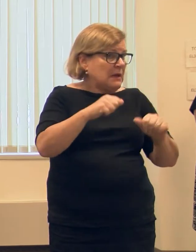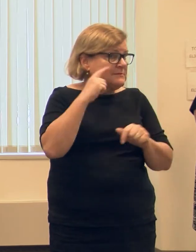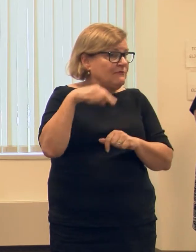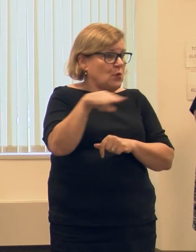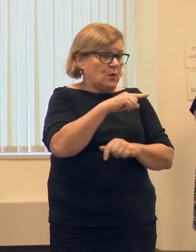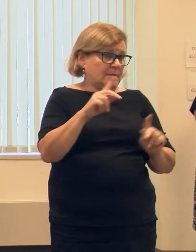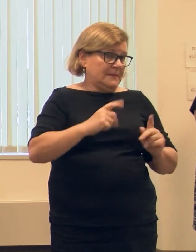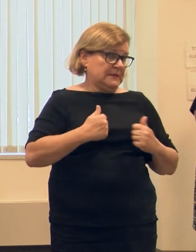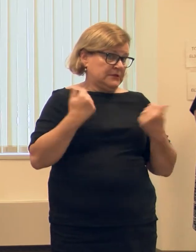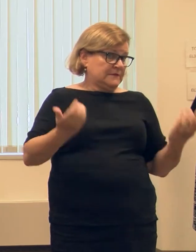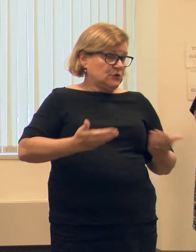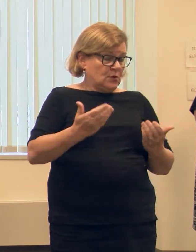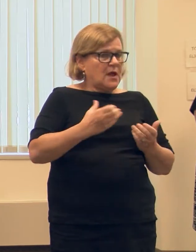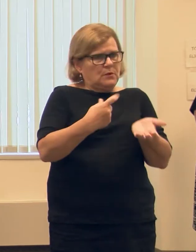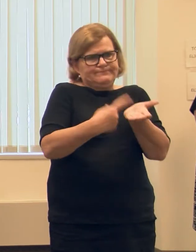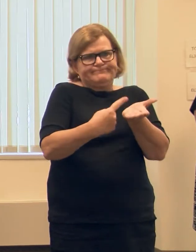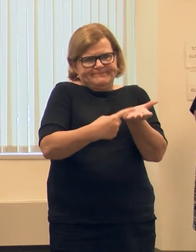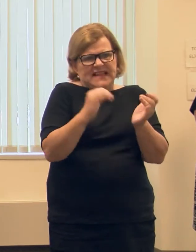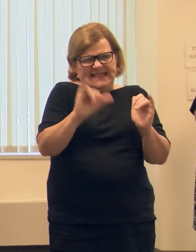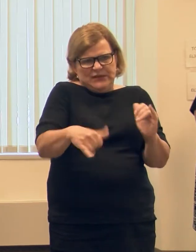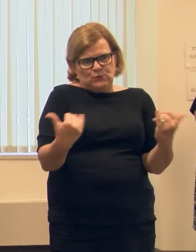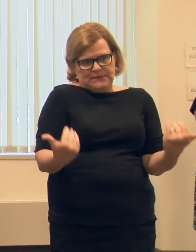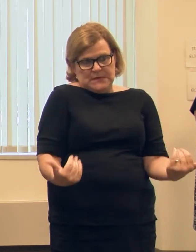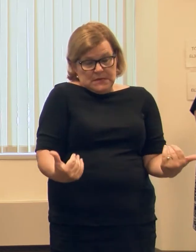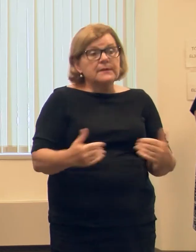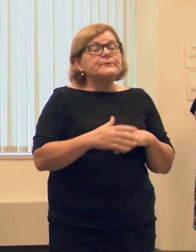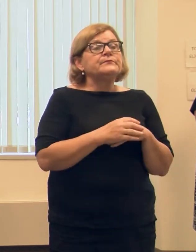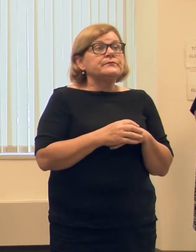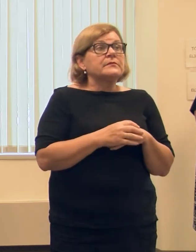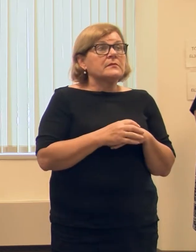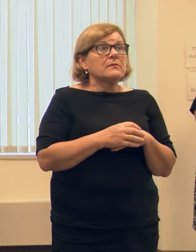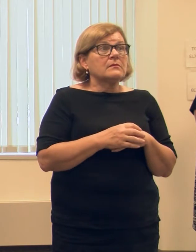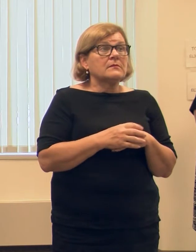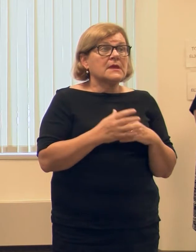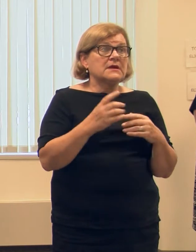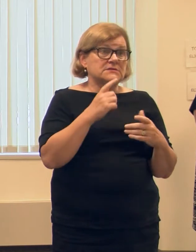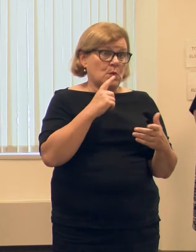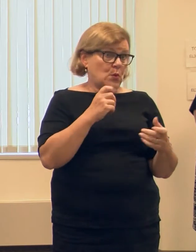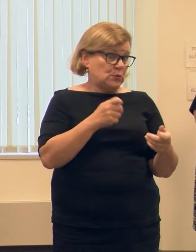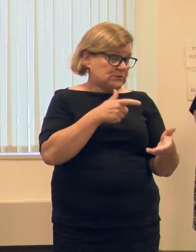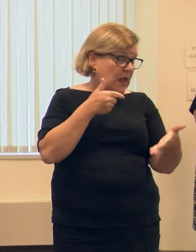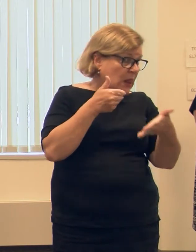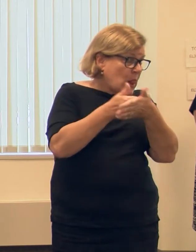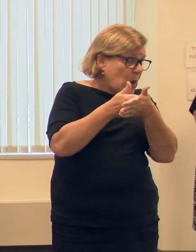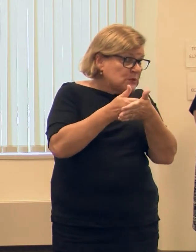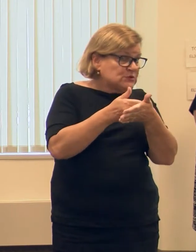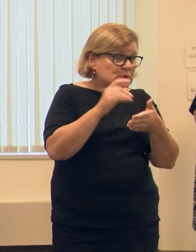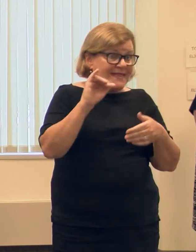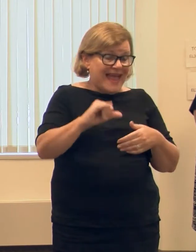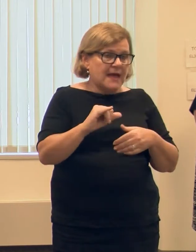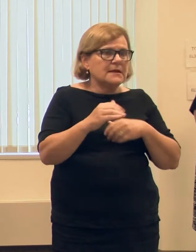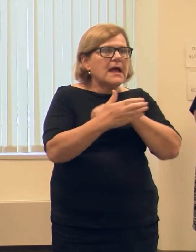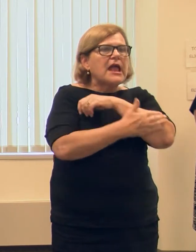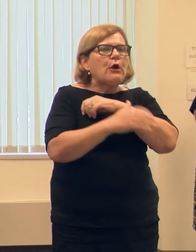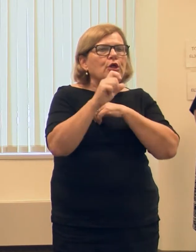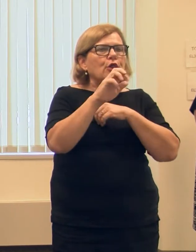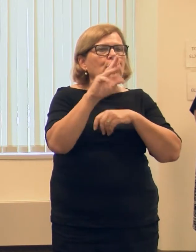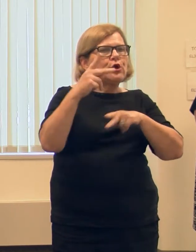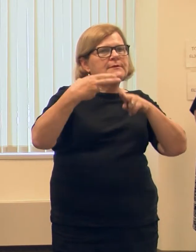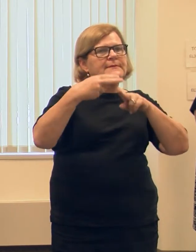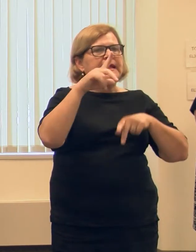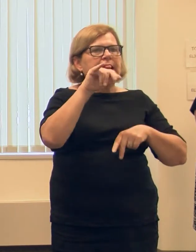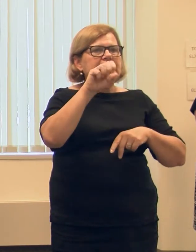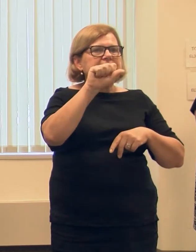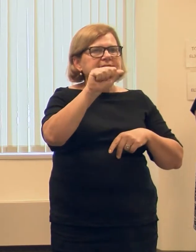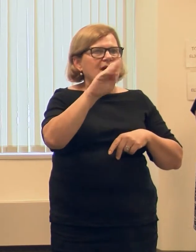residents. And that's what we want to talk to you about today. So, of course, intimately involved with that is our wonderful county clerk, Lisa Brown. And